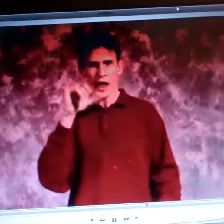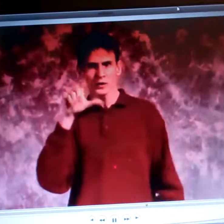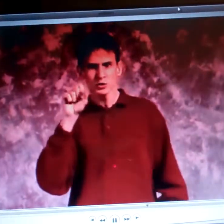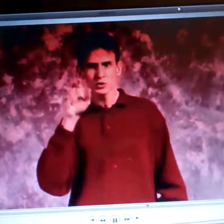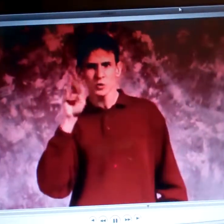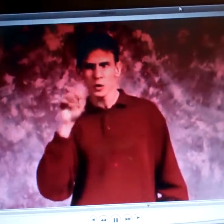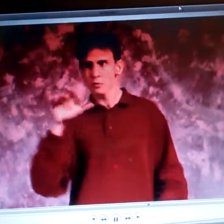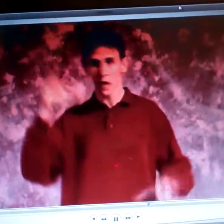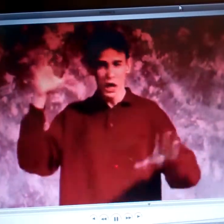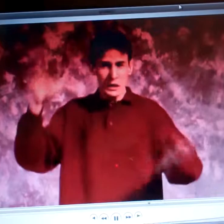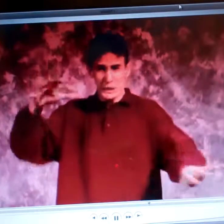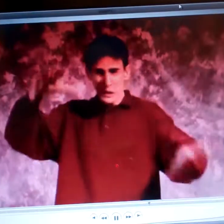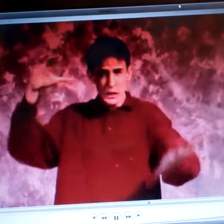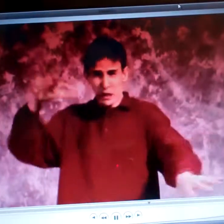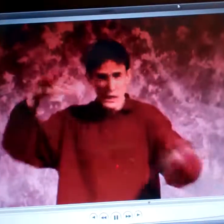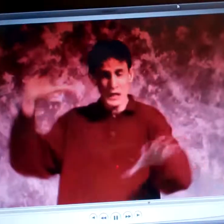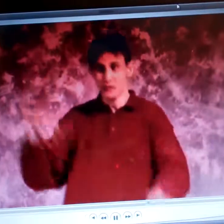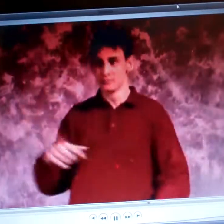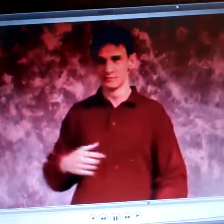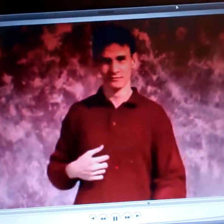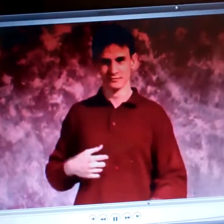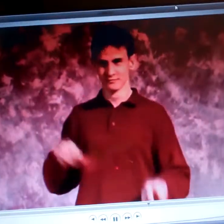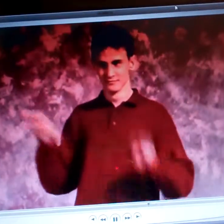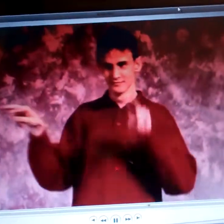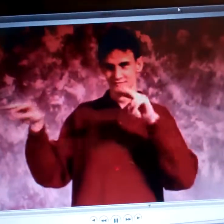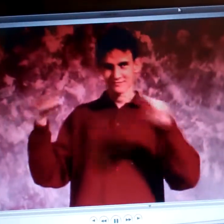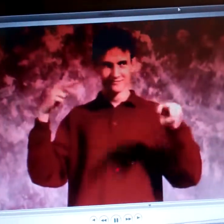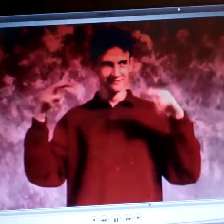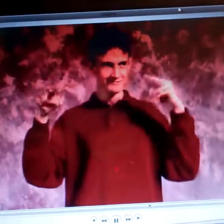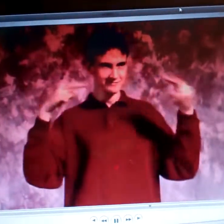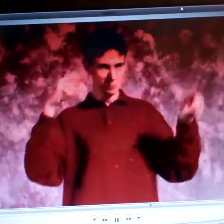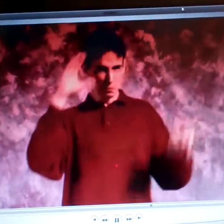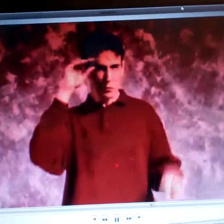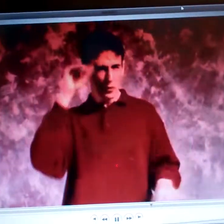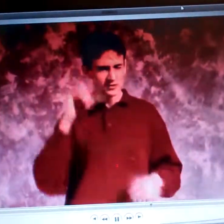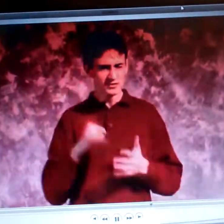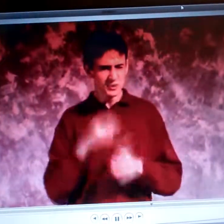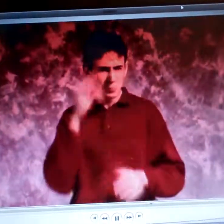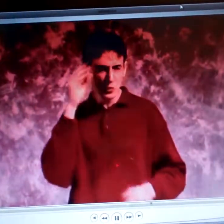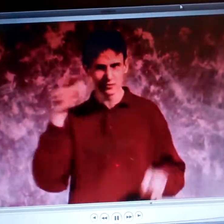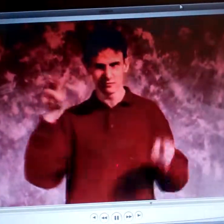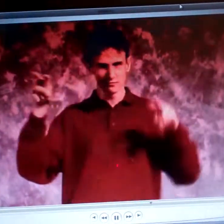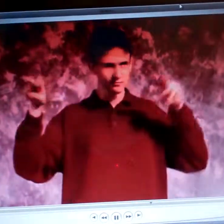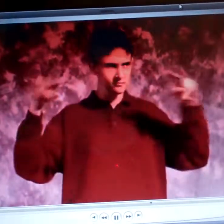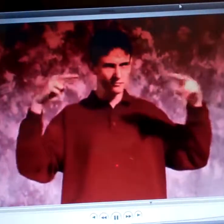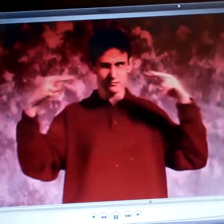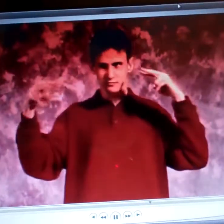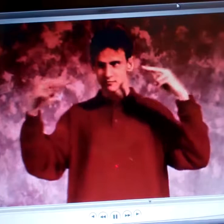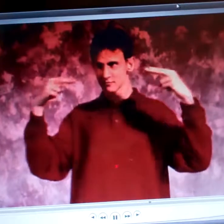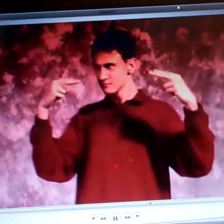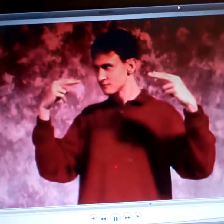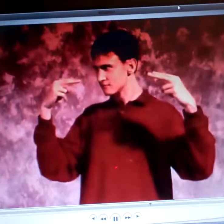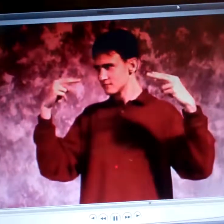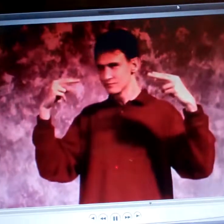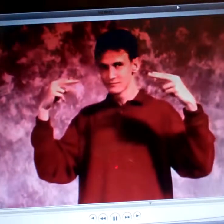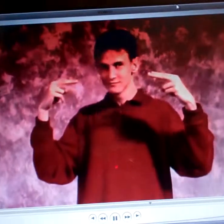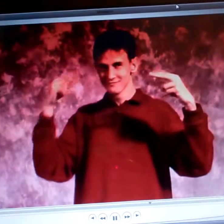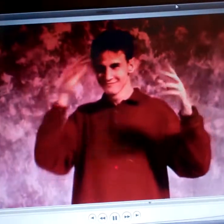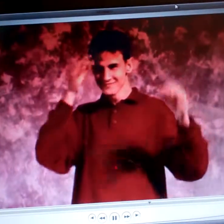At sundown, we saw that a storm started to blow in. And we were all looking at each other, mischievous boys, just looking